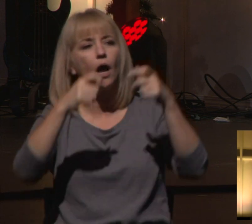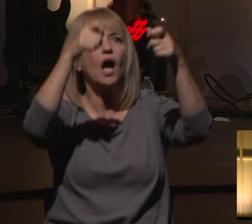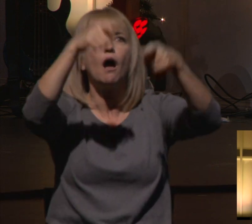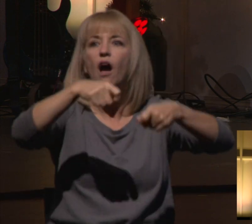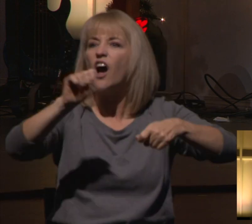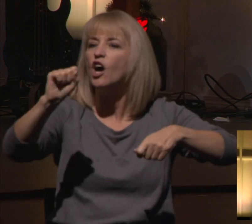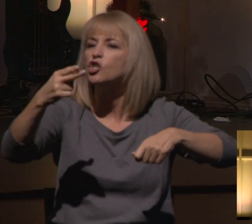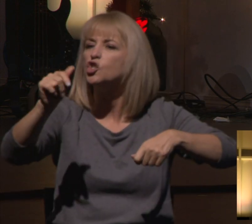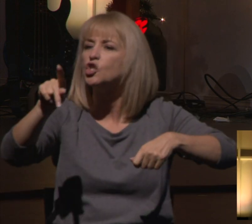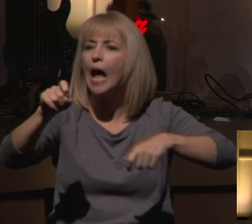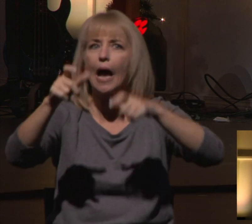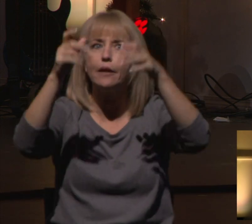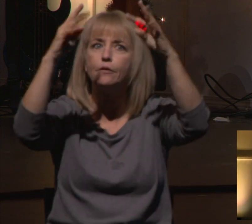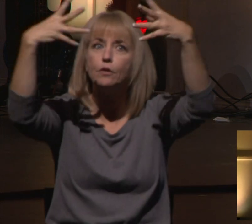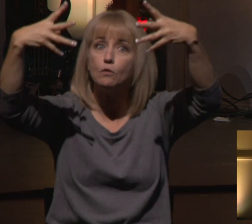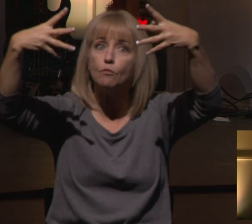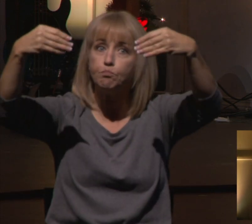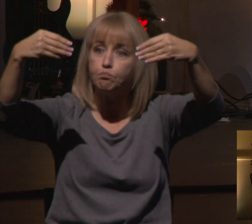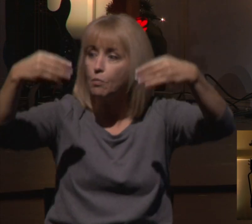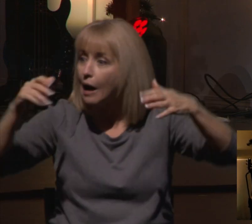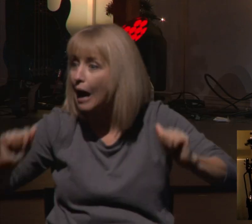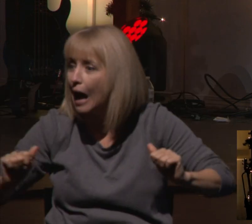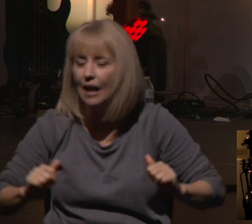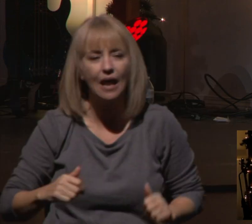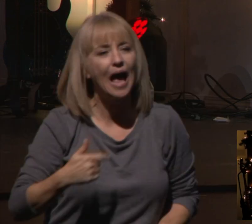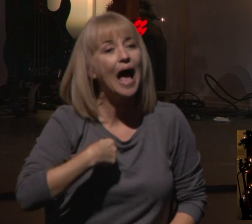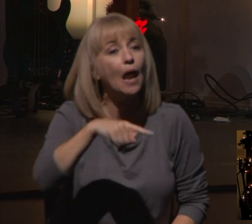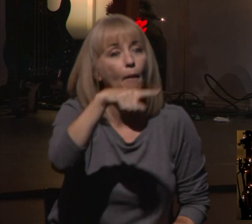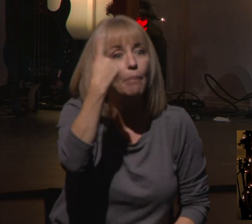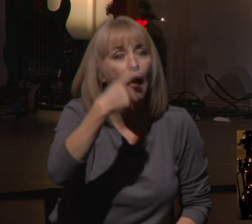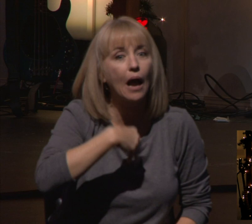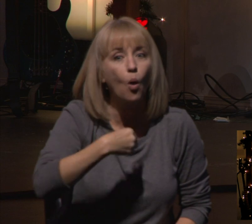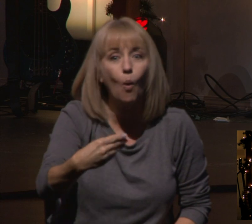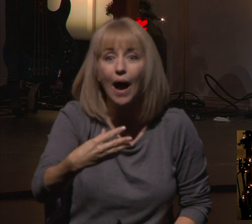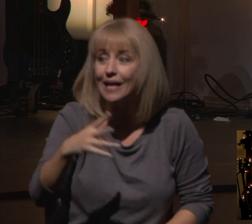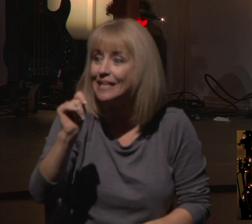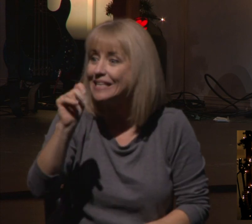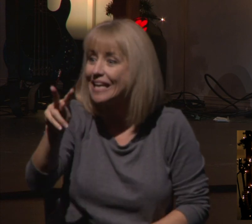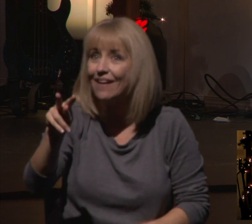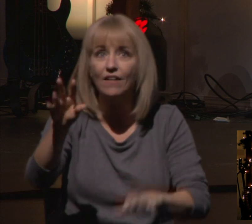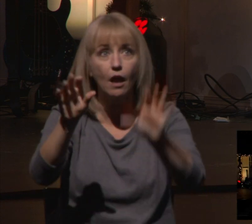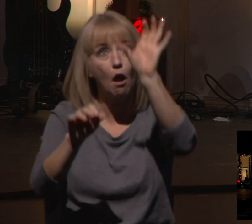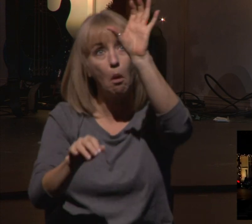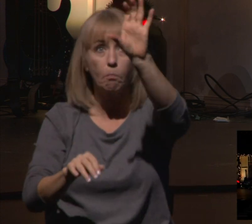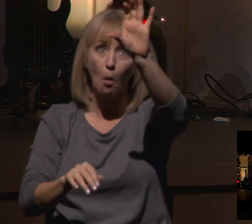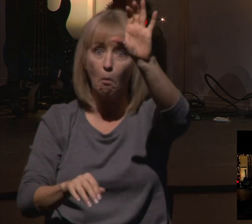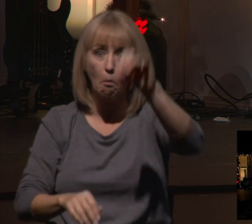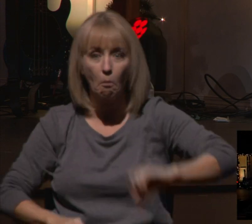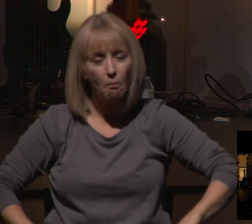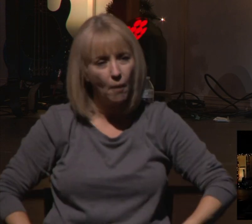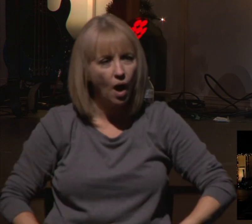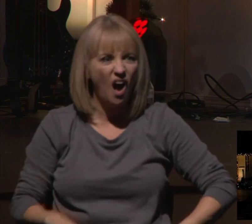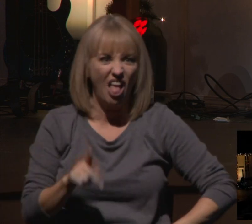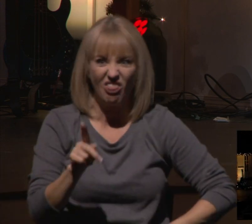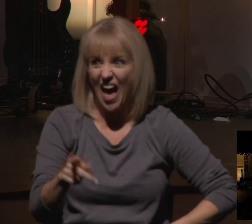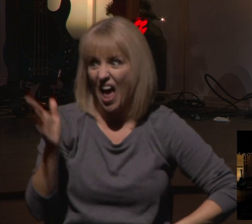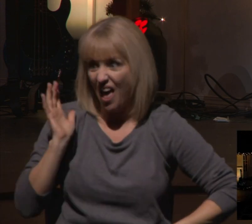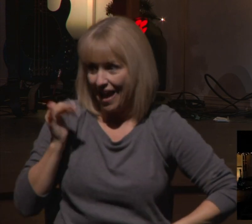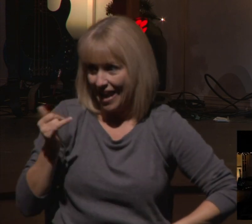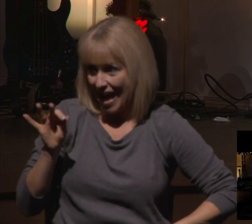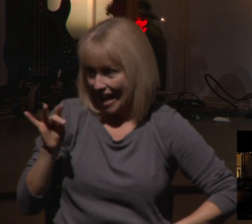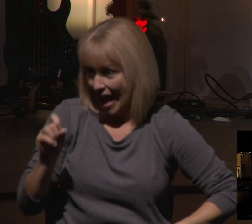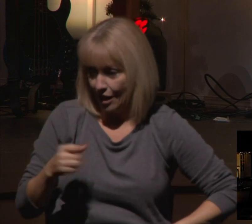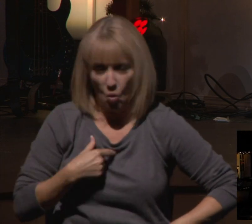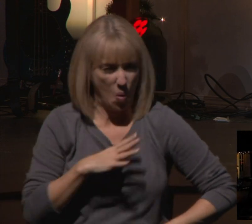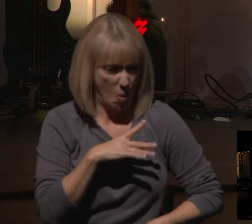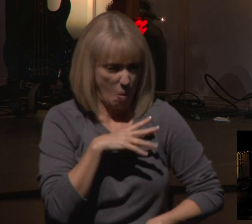windows. We even had a black and white TV on the top of our vehicle, which was amazing. A